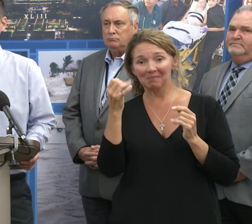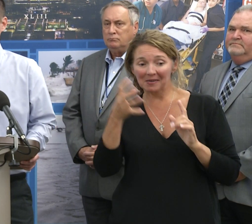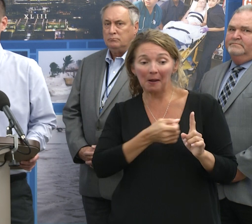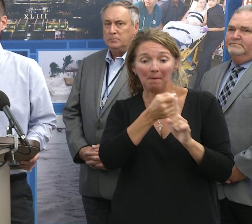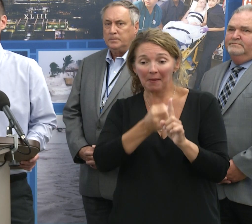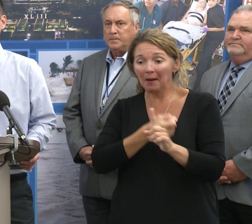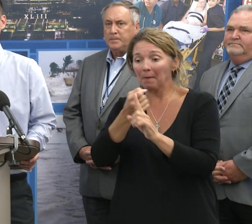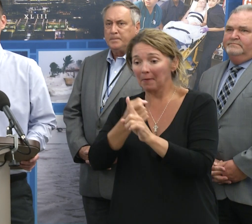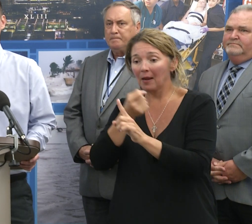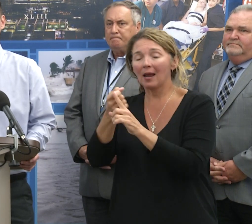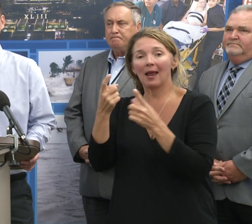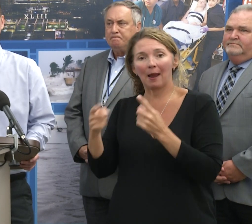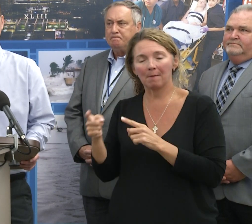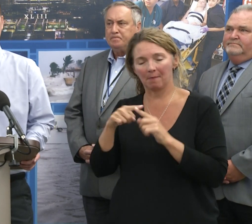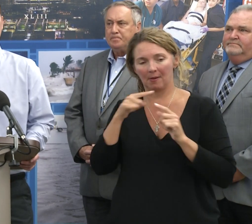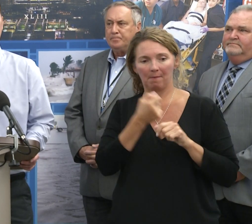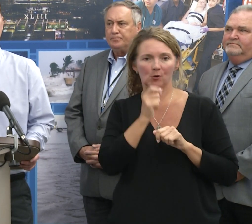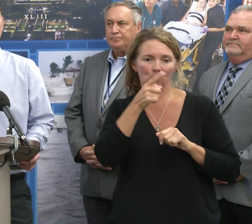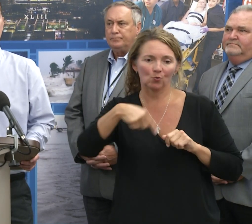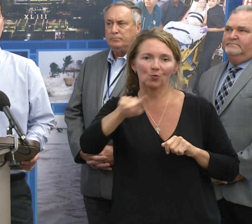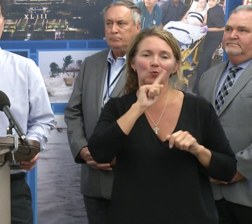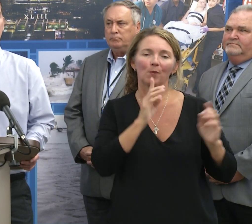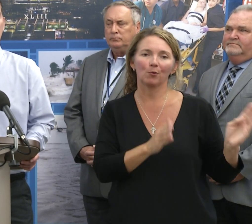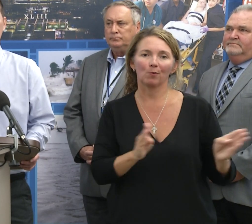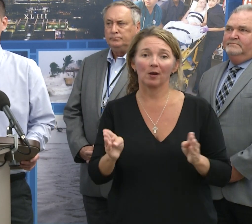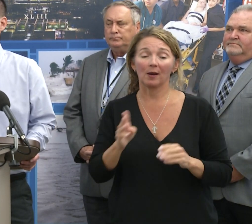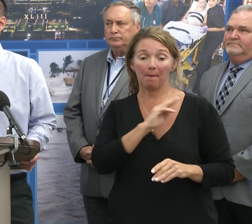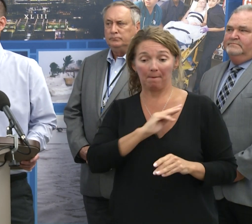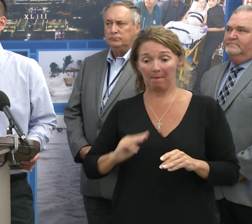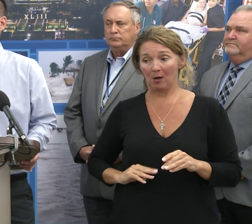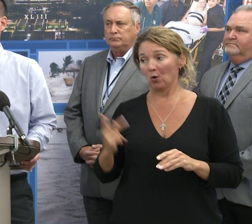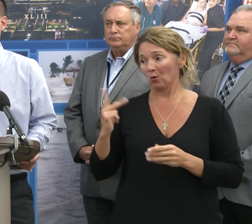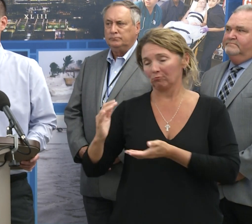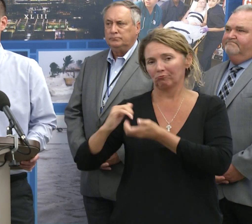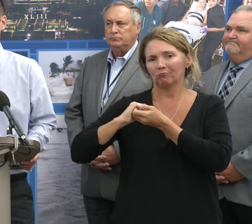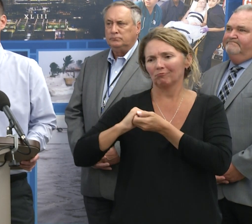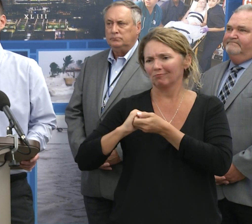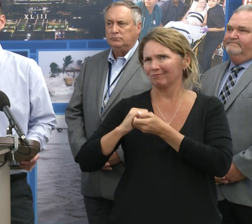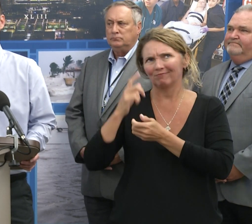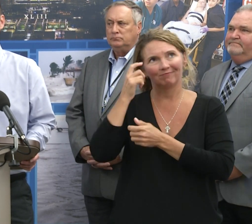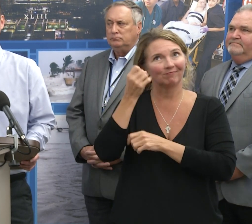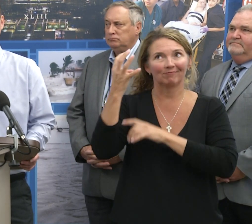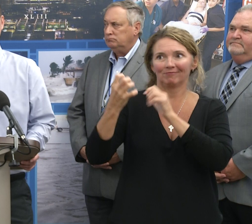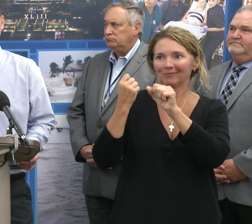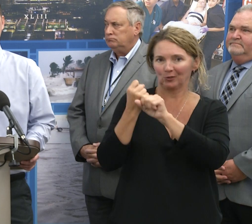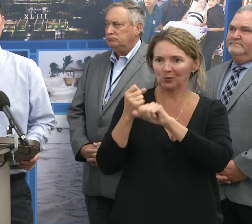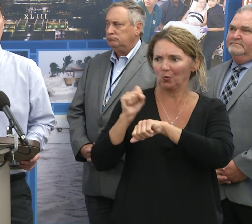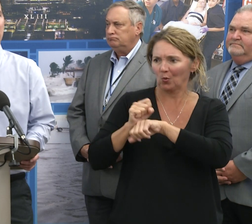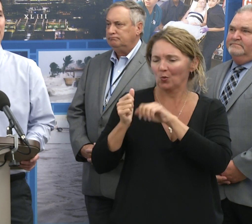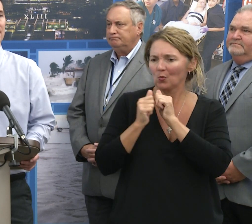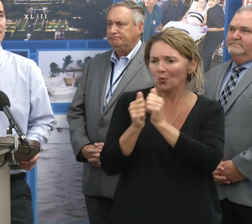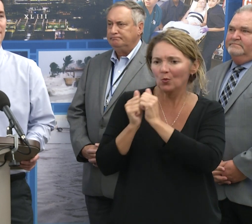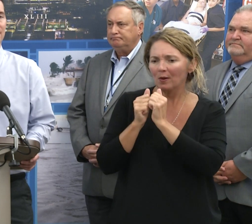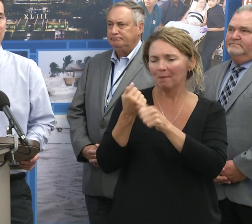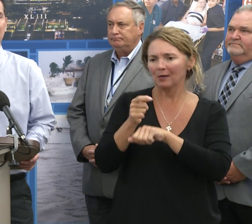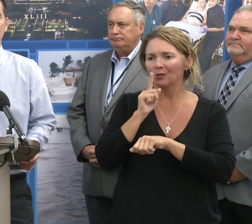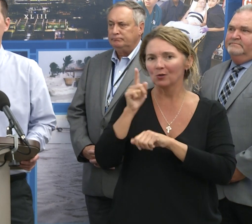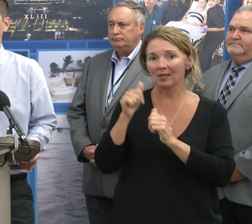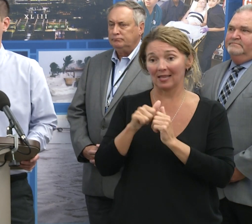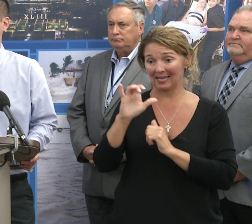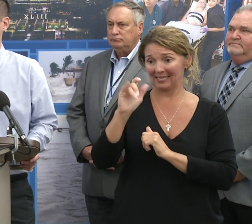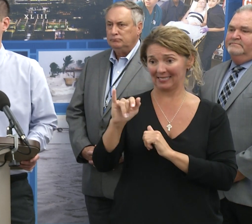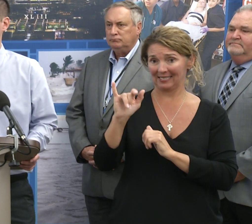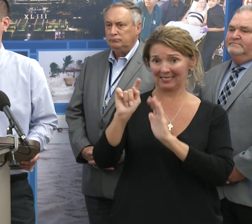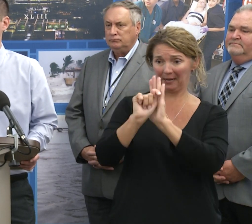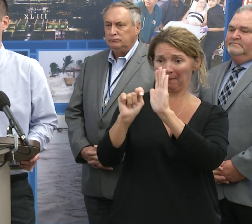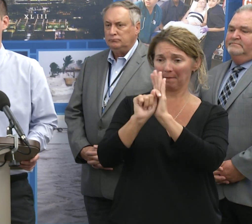impacts would be happening in this area. We have to make sure we're prepared. But Mayor Buckhorn and I have worked together for several years ensuring that the city of